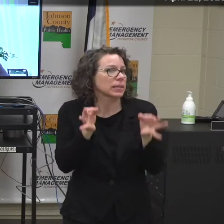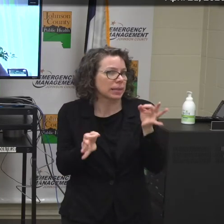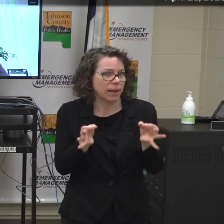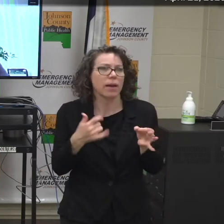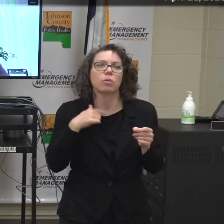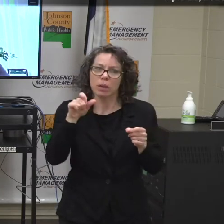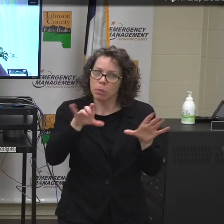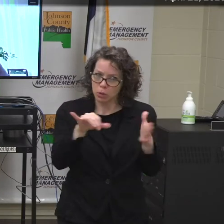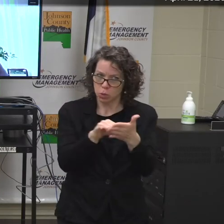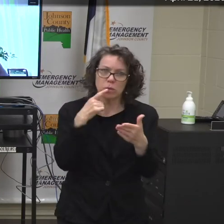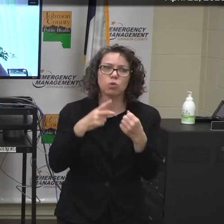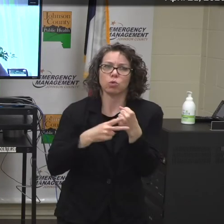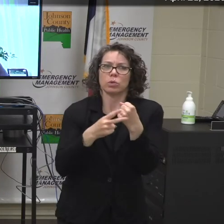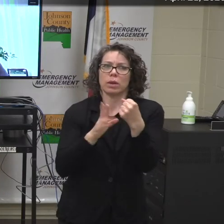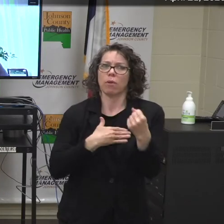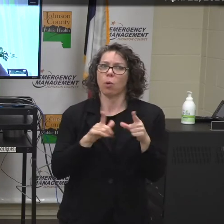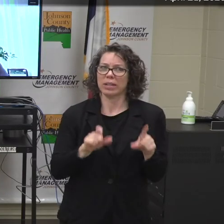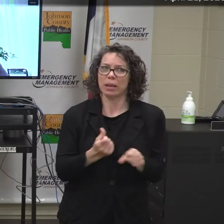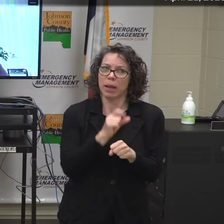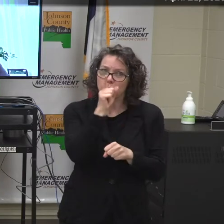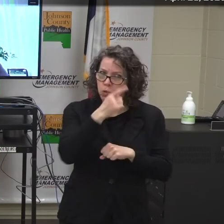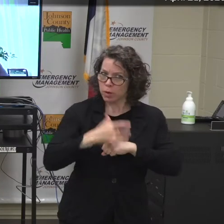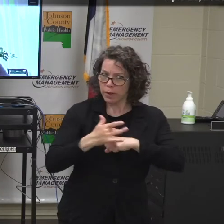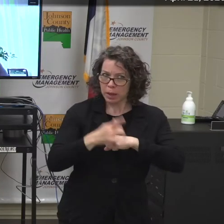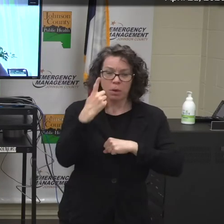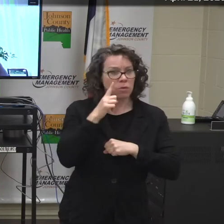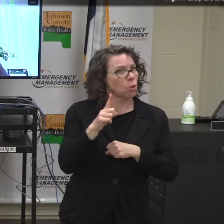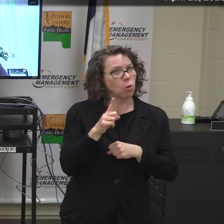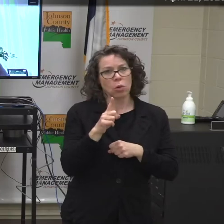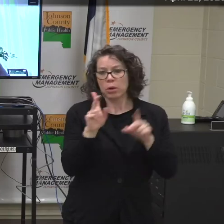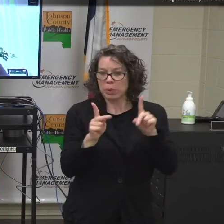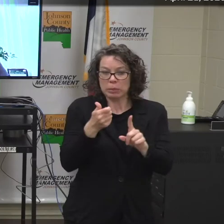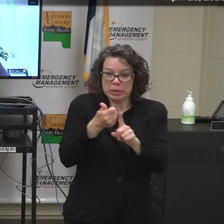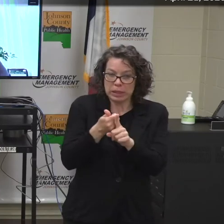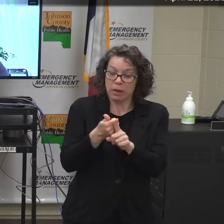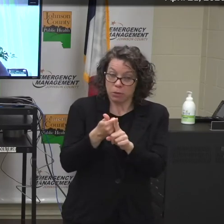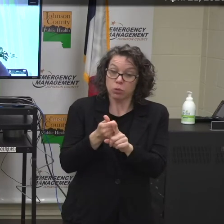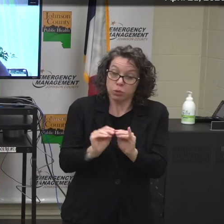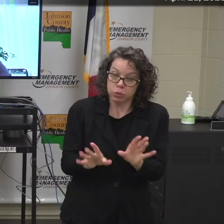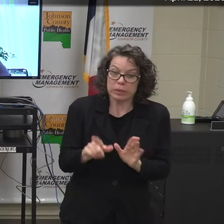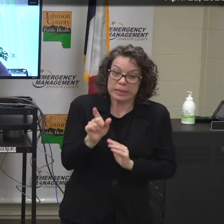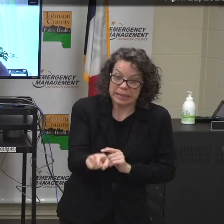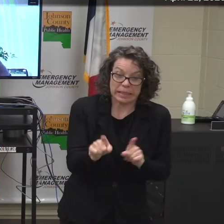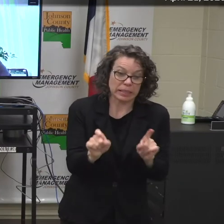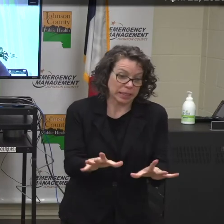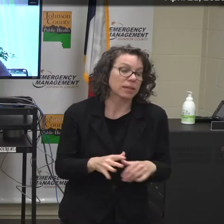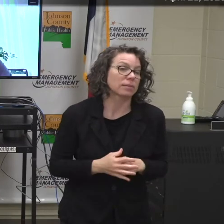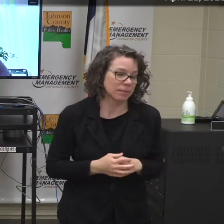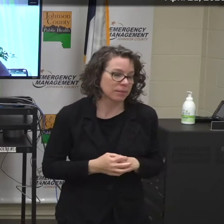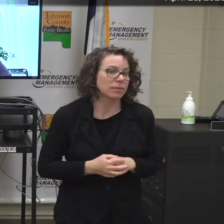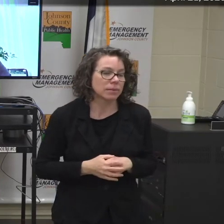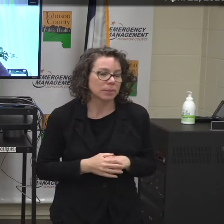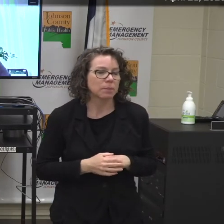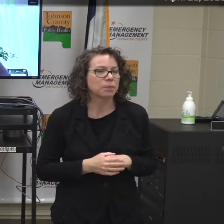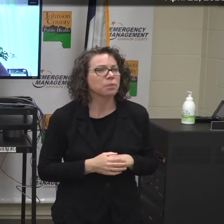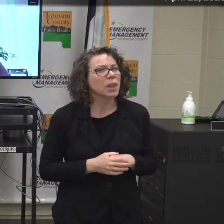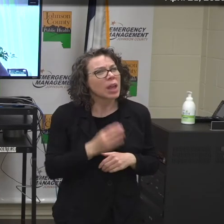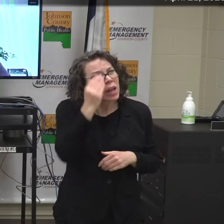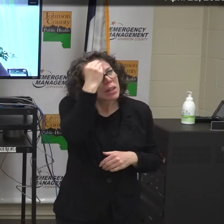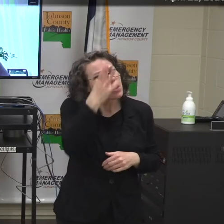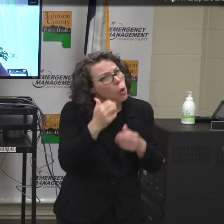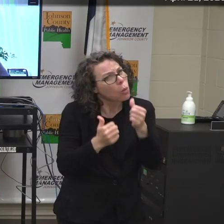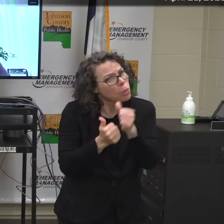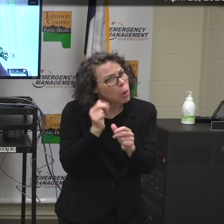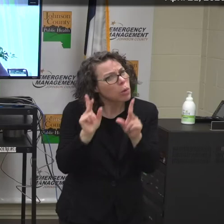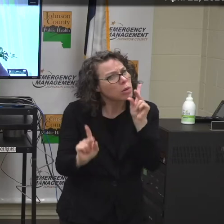critical. To make sure that we have what we need available for people who really need it. Because again, most individuals